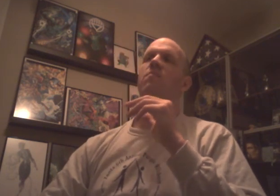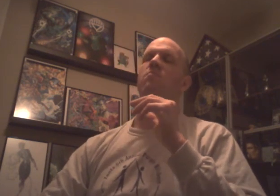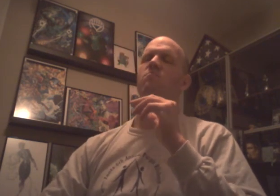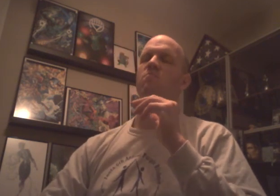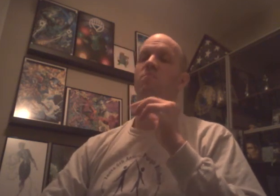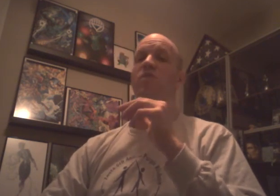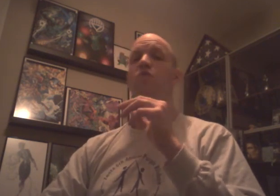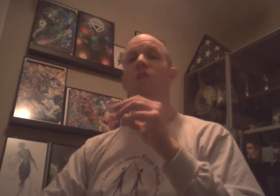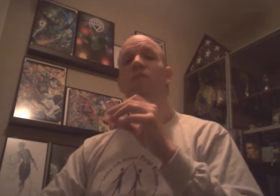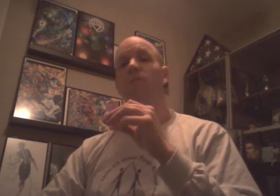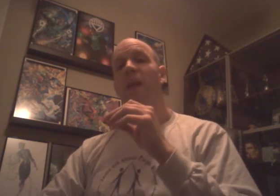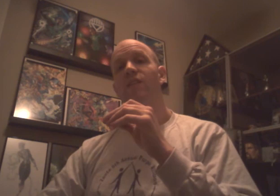beautiful matches.